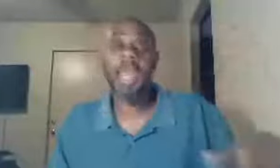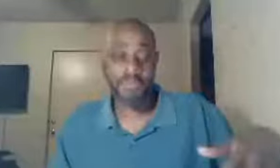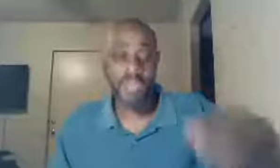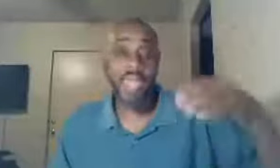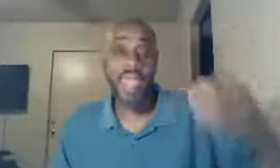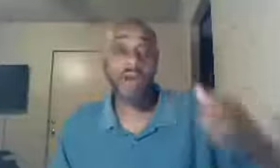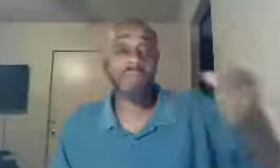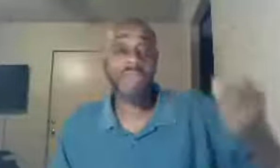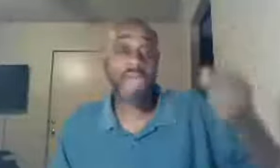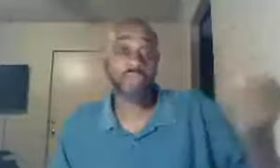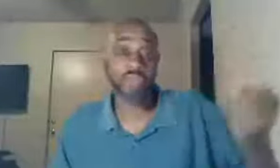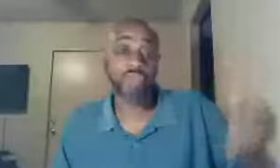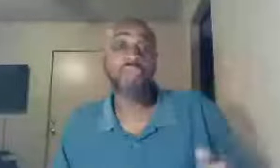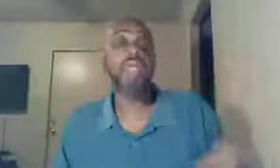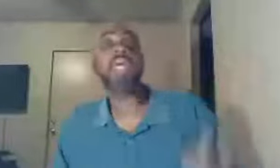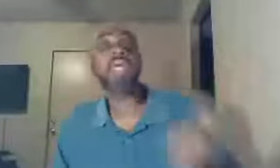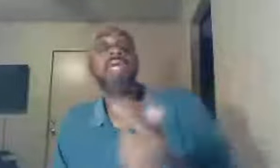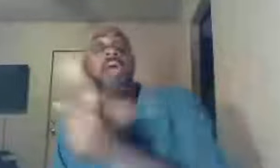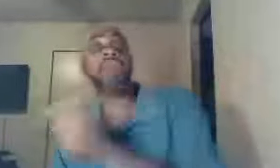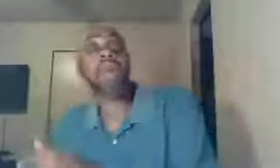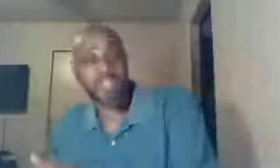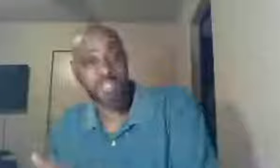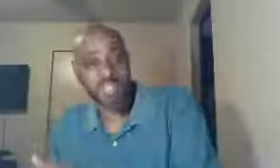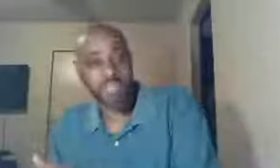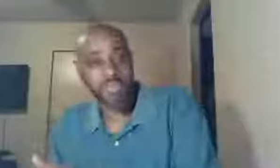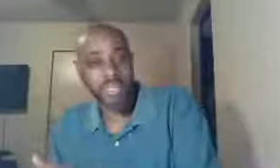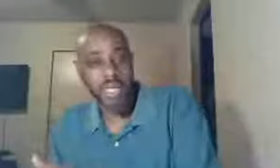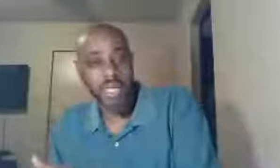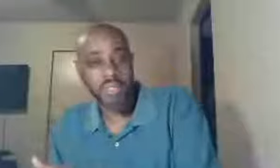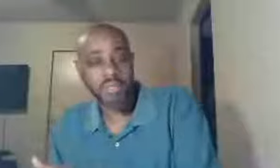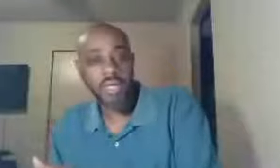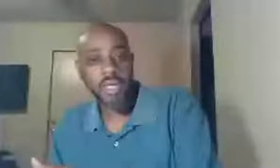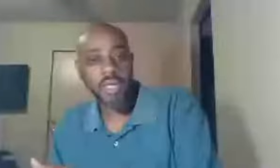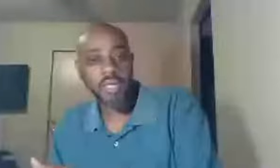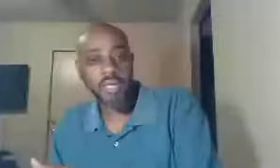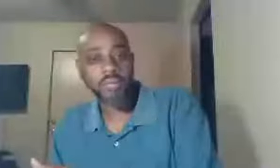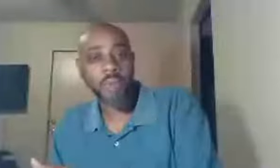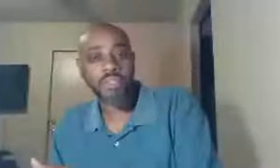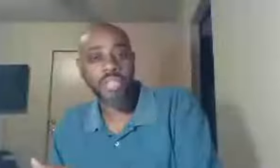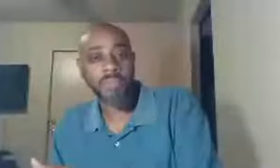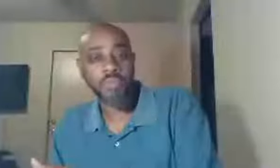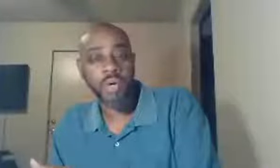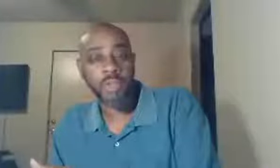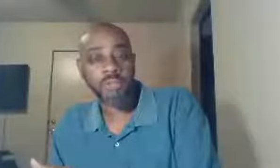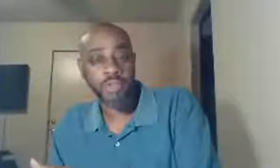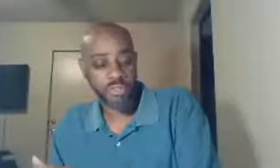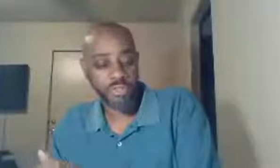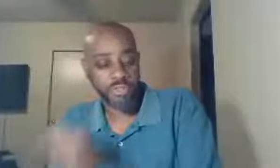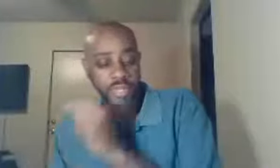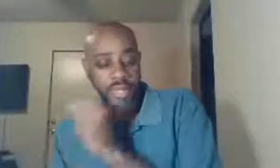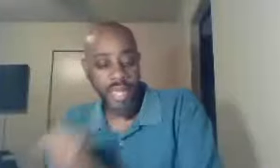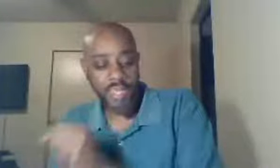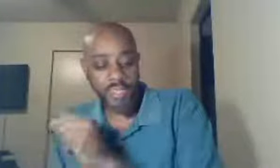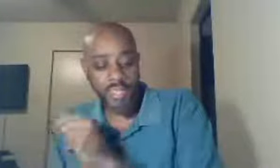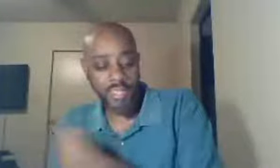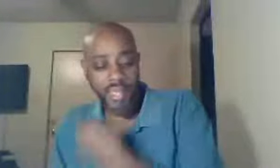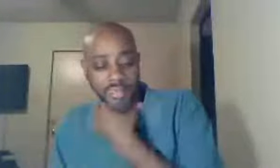and they held that truth, in unrighteousness, is what he says, in Romans chapter 1, verses 18 and 19,